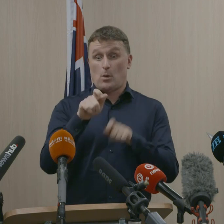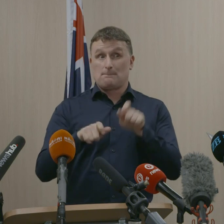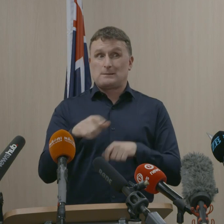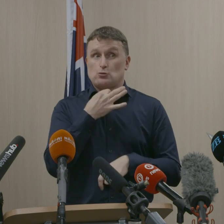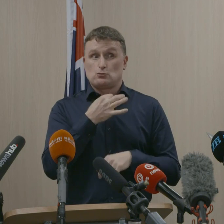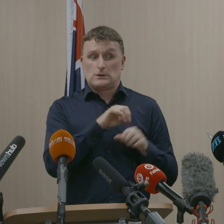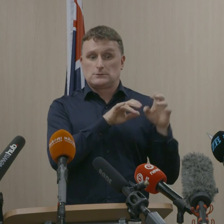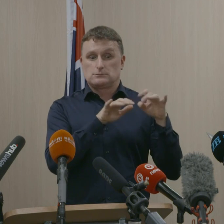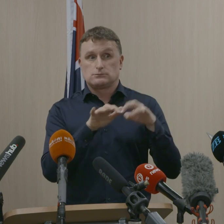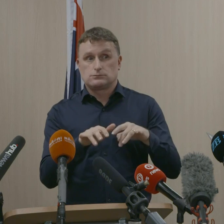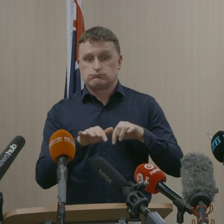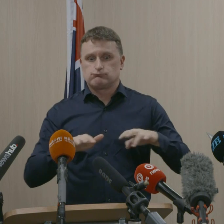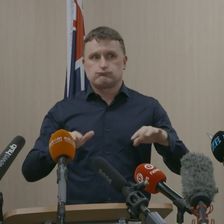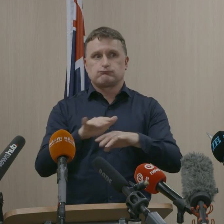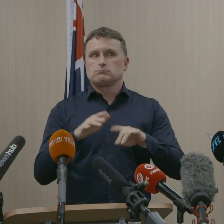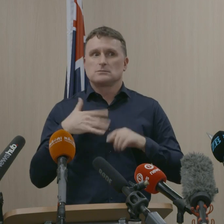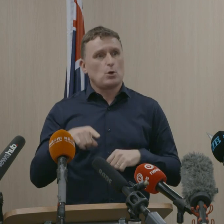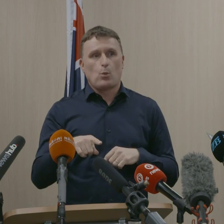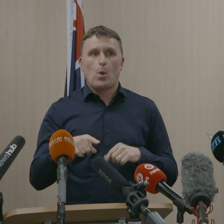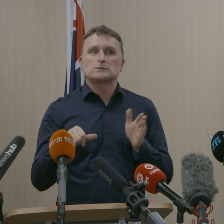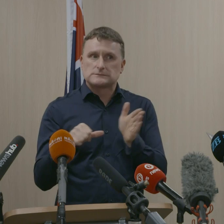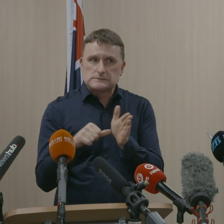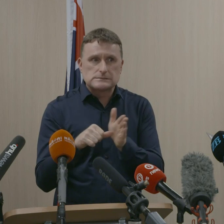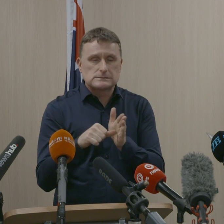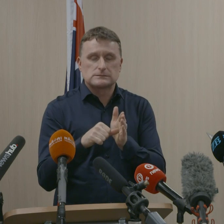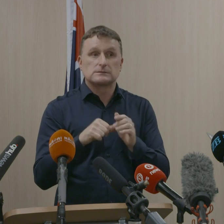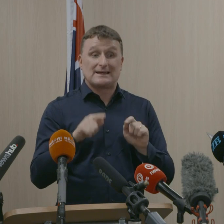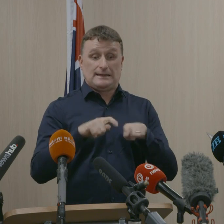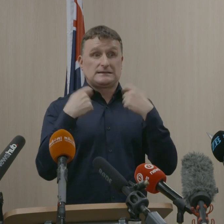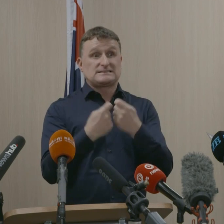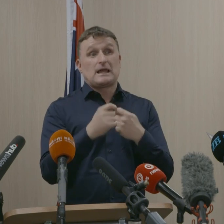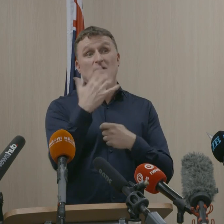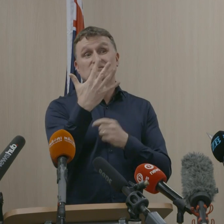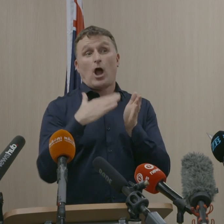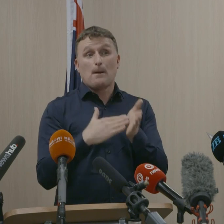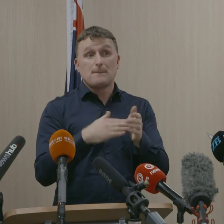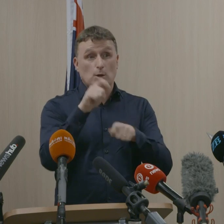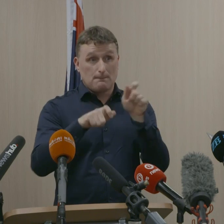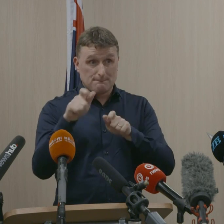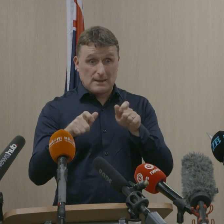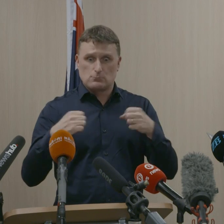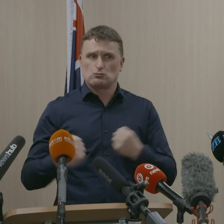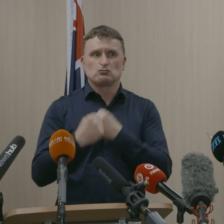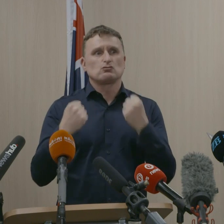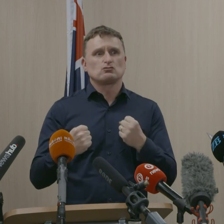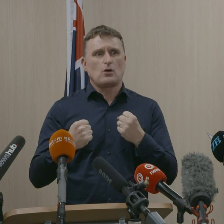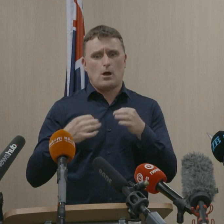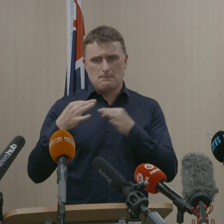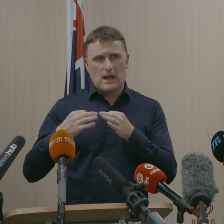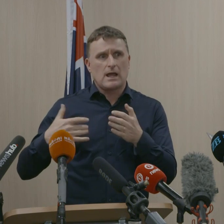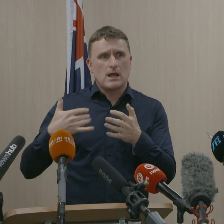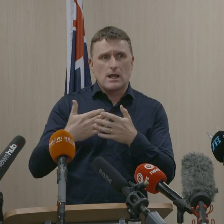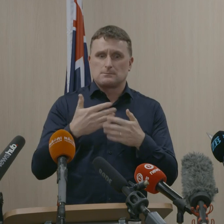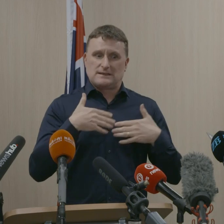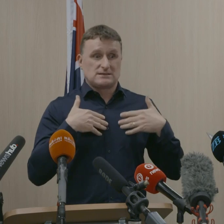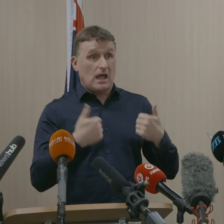and to ensure we retain our hard-won gains. Our team of 5 million has worked hard to put us in a strong position, both health-wise